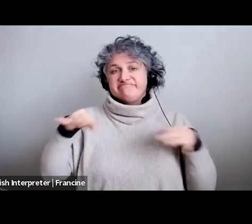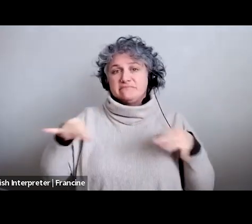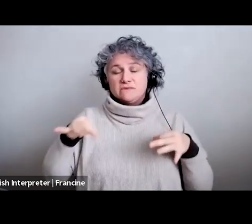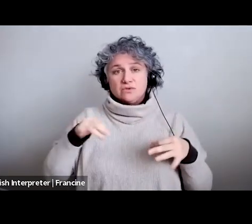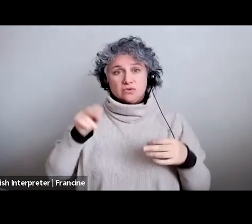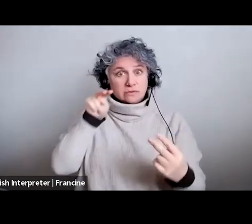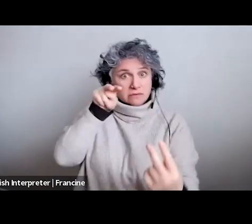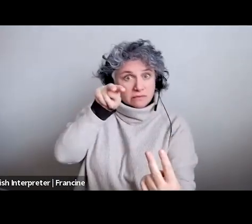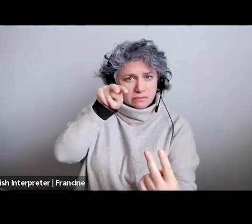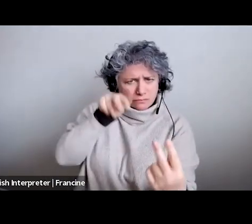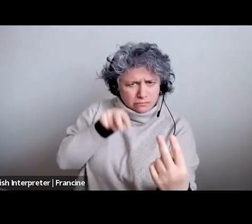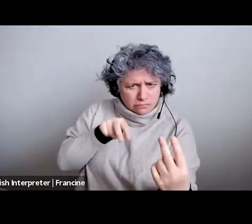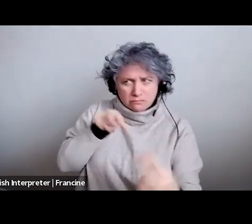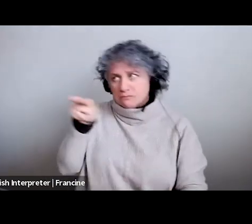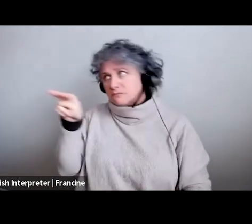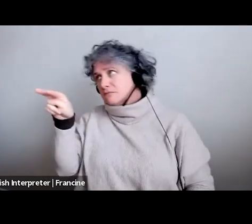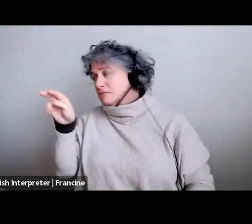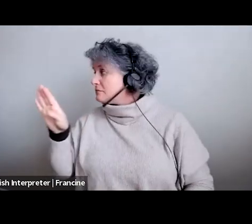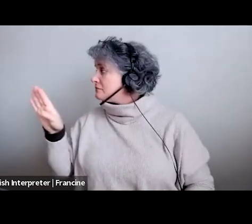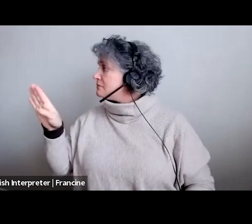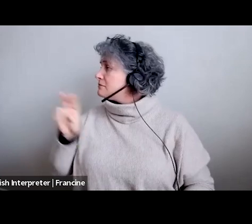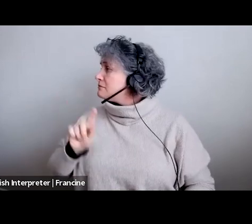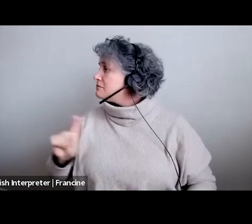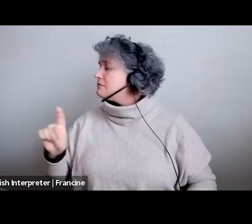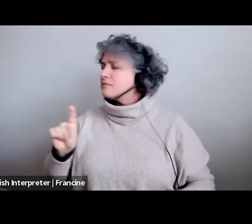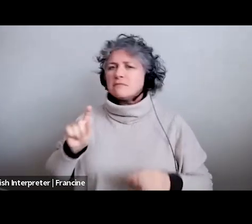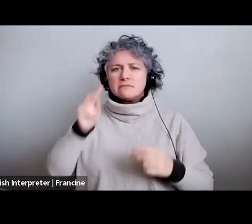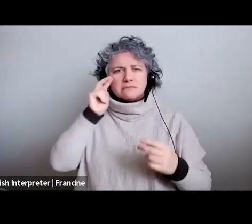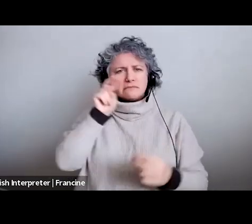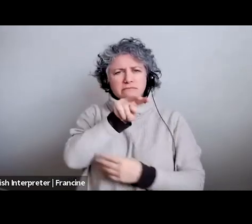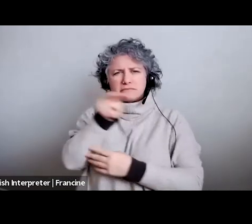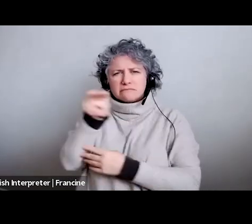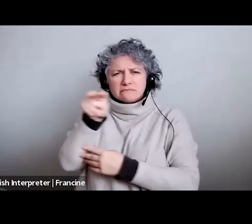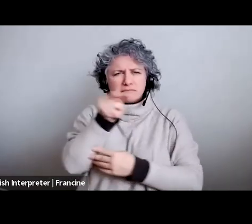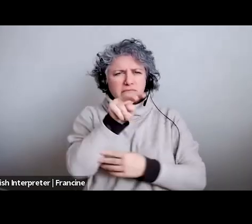should you go off camera what's the best point of focus